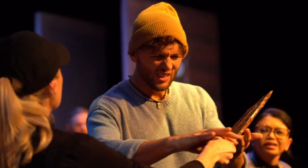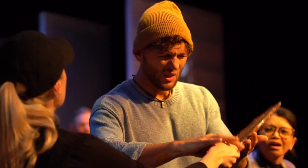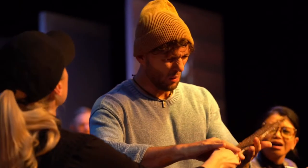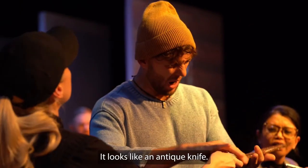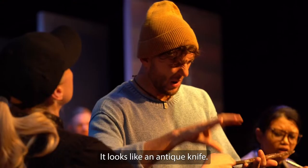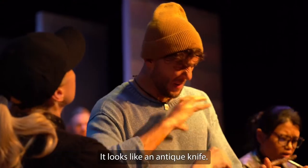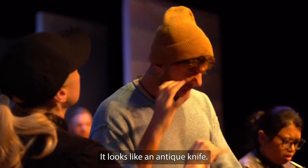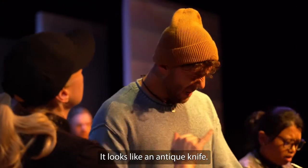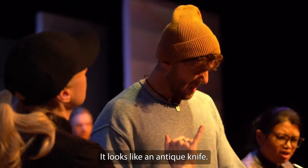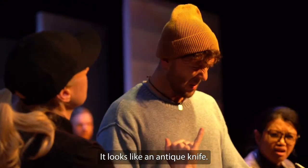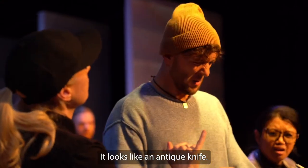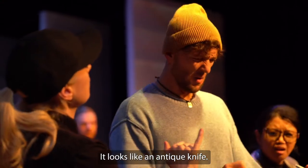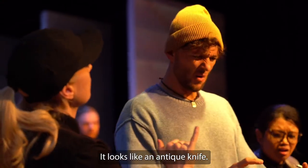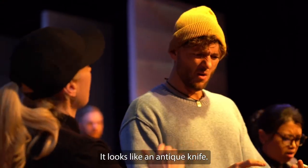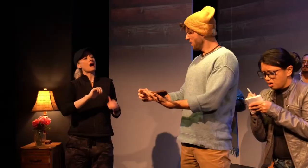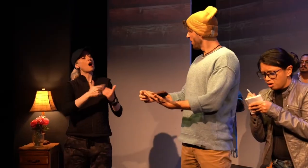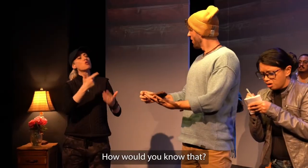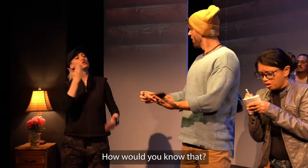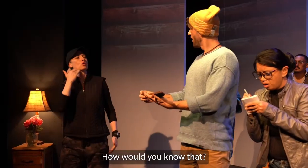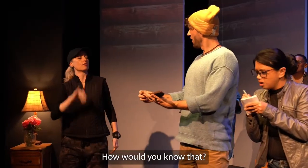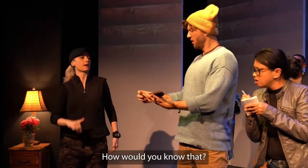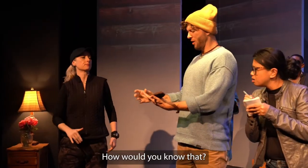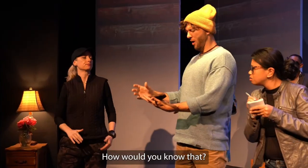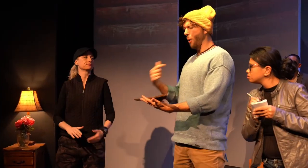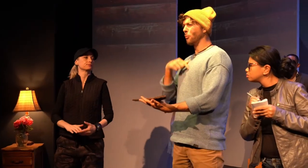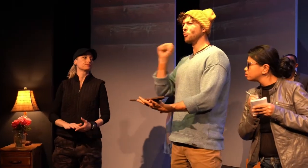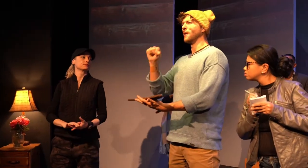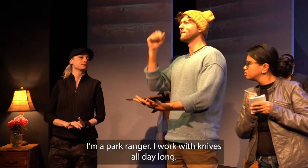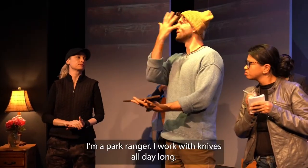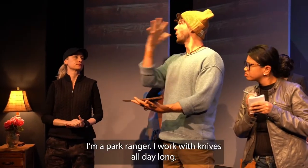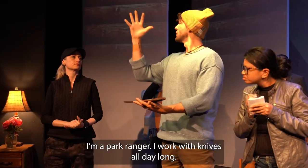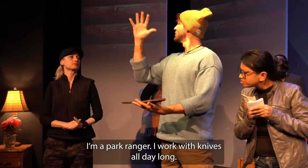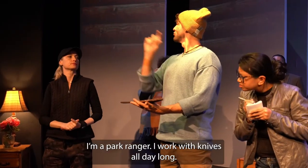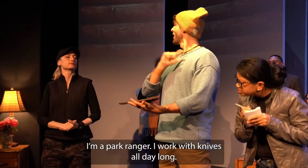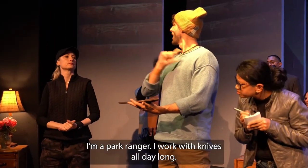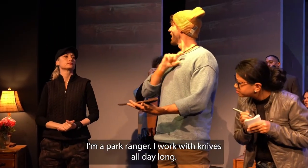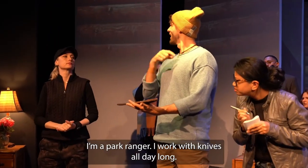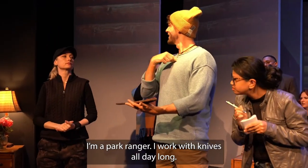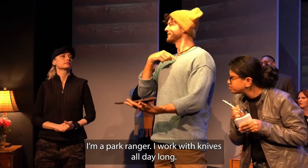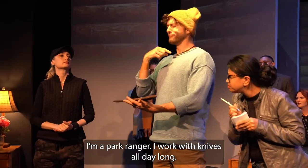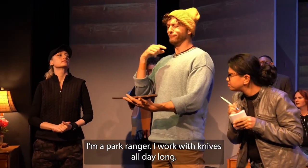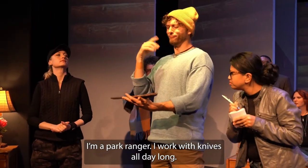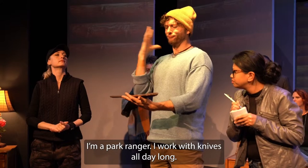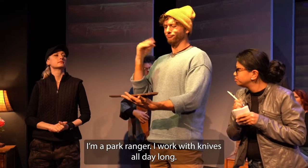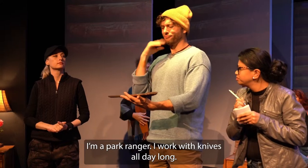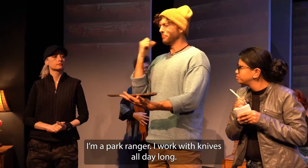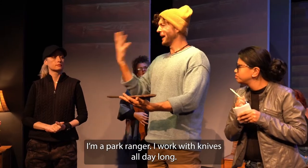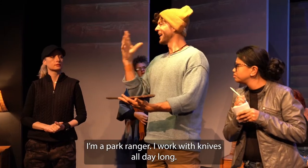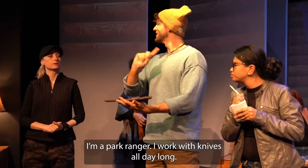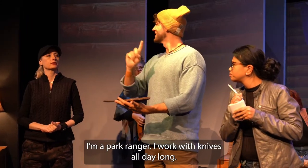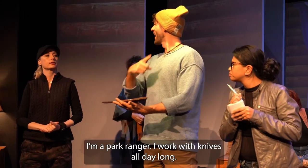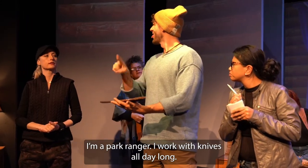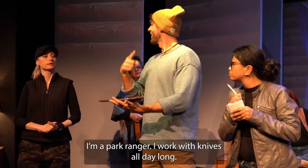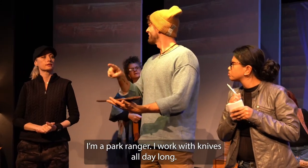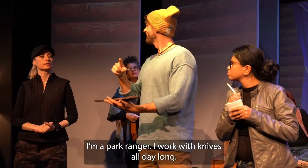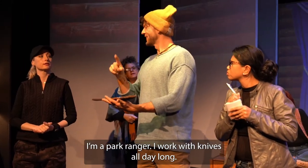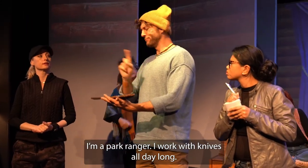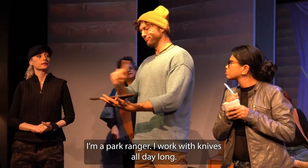Gosh, it looks like an antique knife. How would you know that? I'm a park ranger. I work with knives all day long.